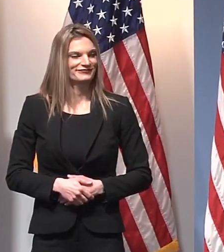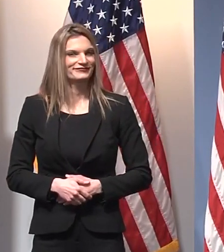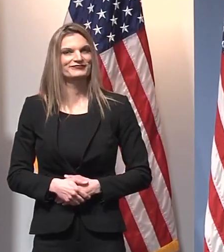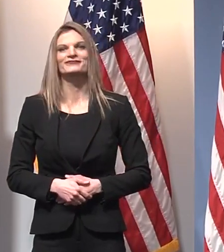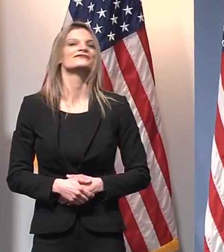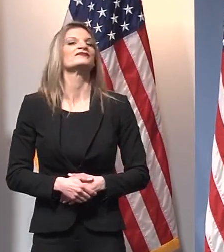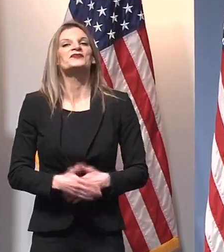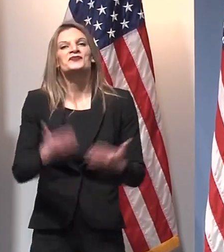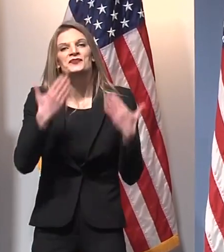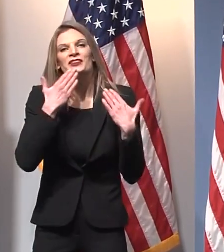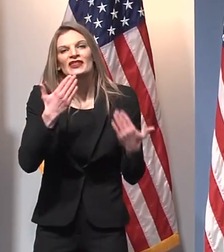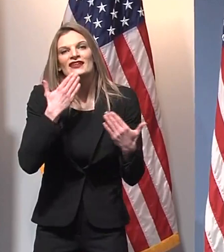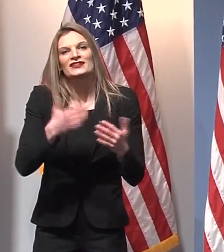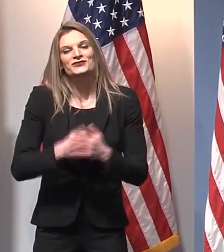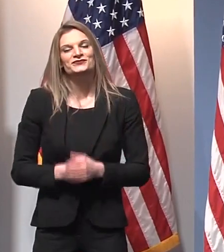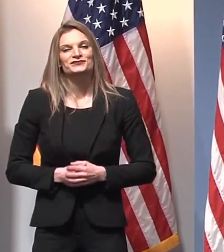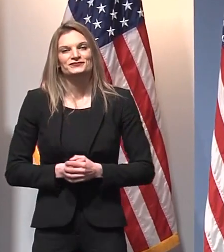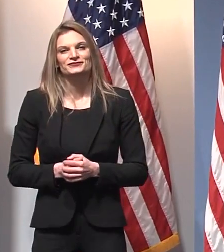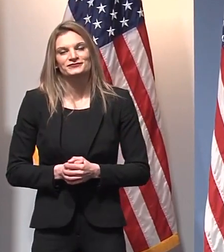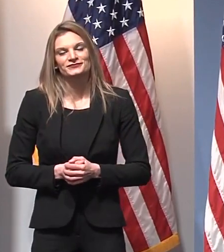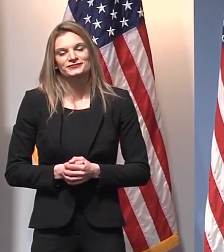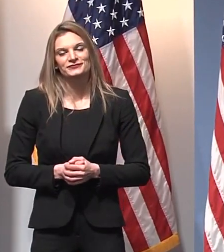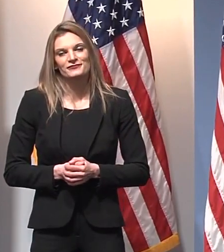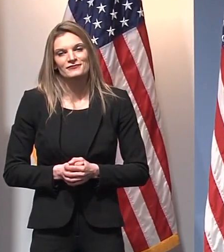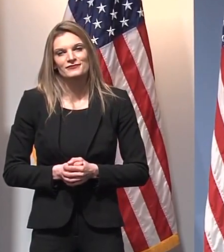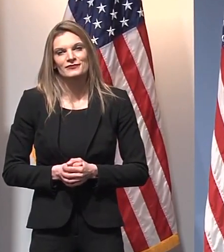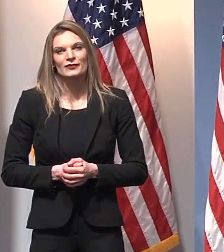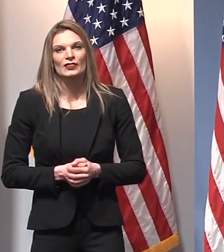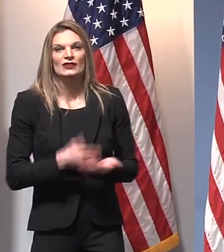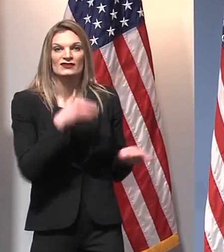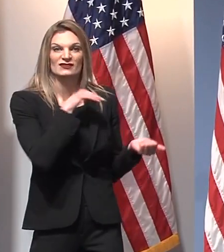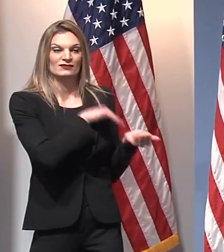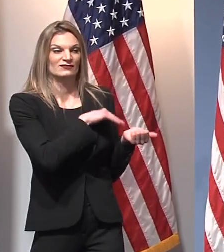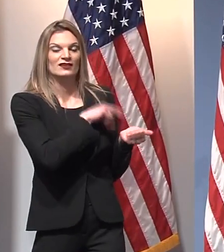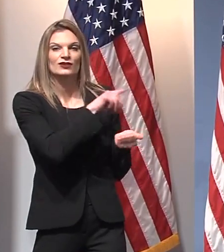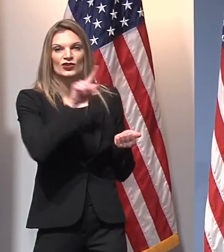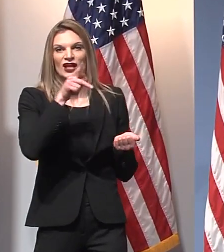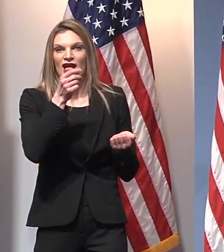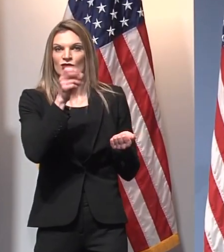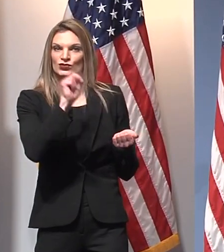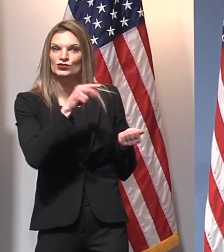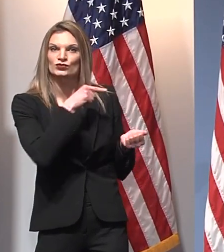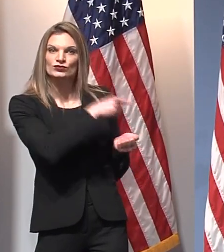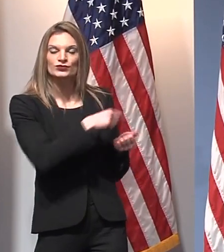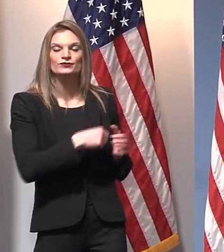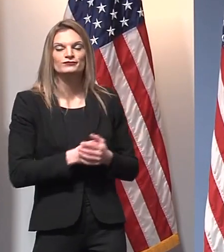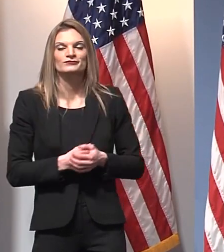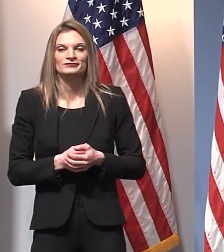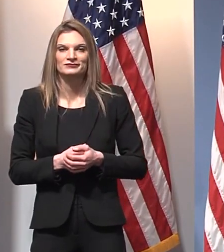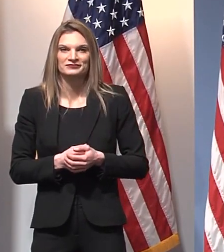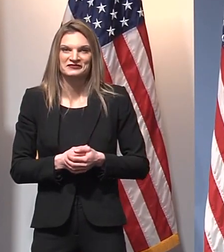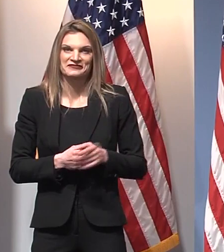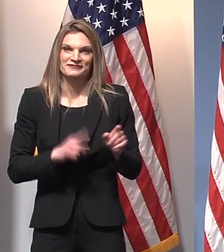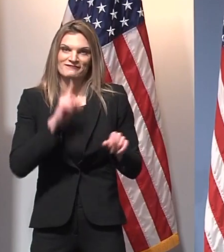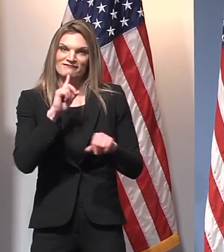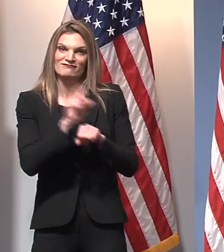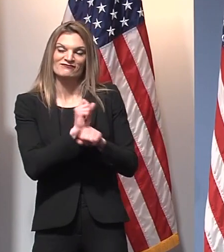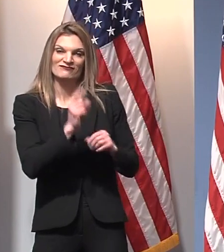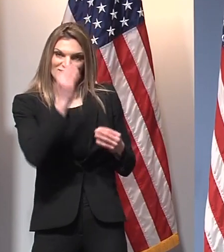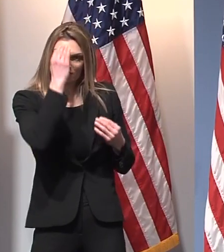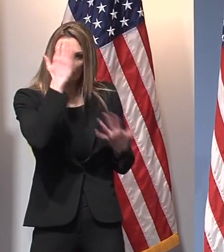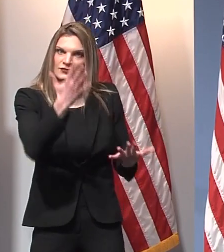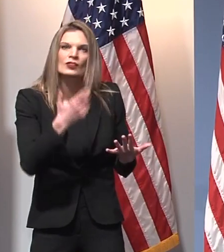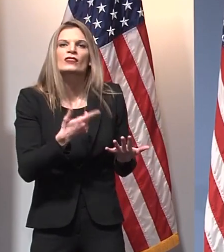Thank you for that question. I think Dr. Khaldun was able to demonstrate that we continue to see a downward trend